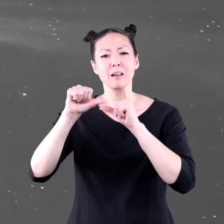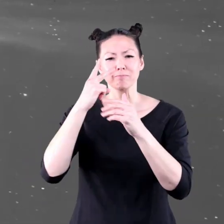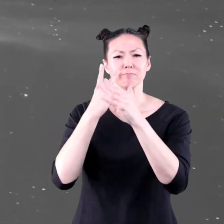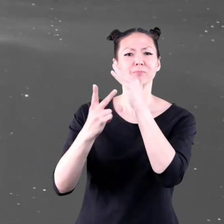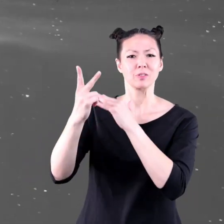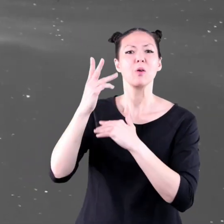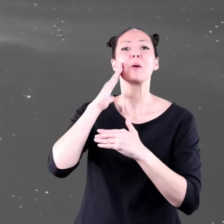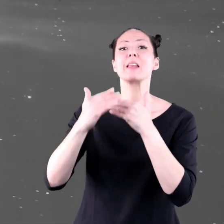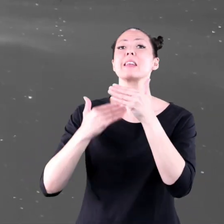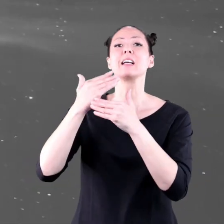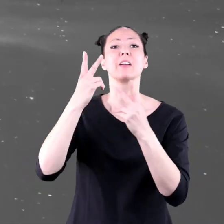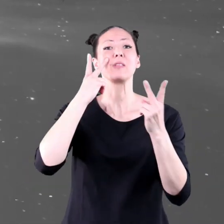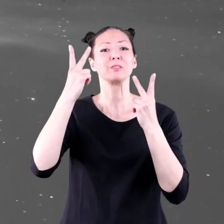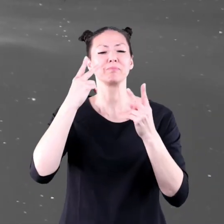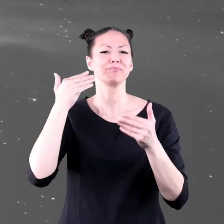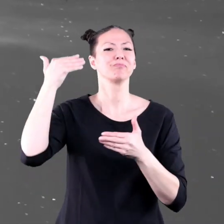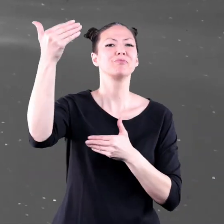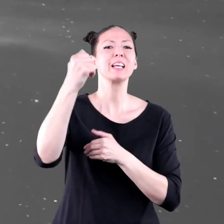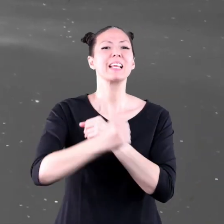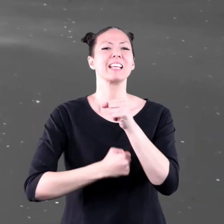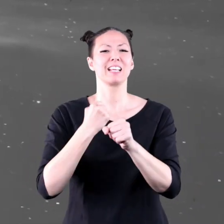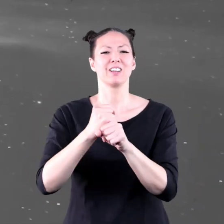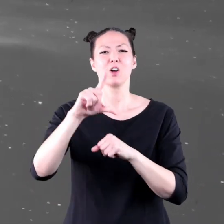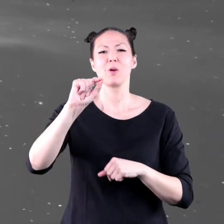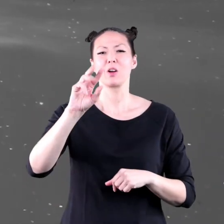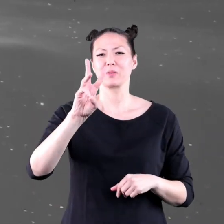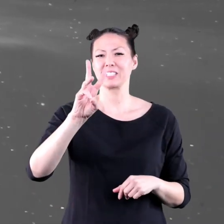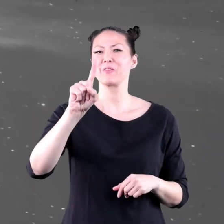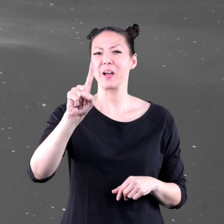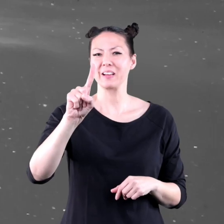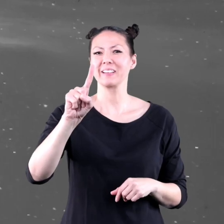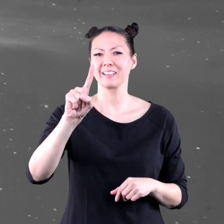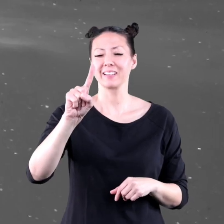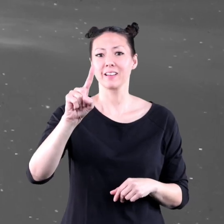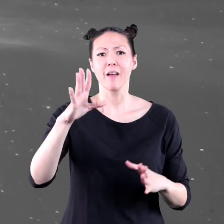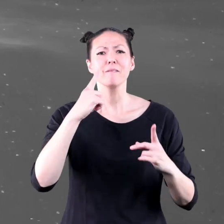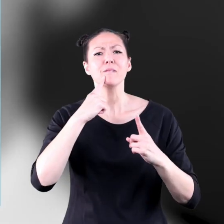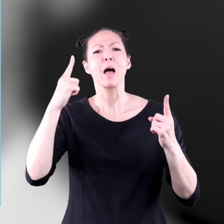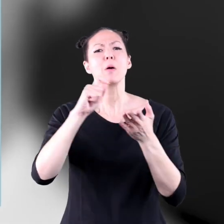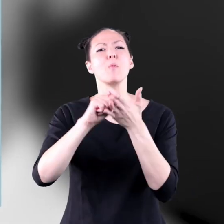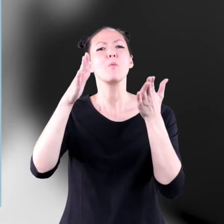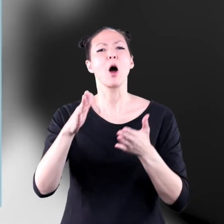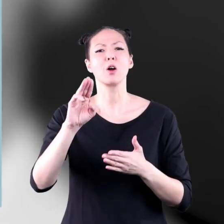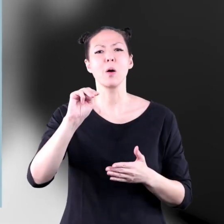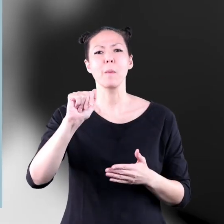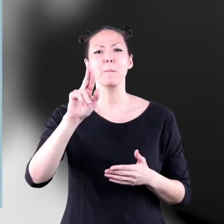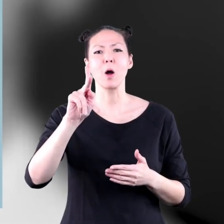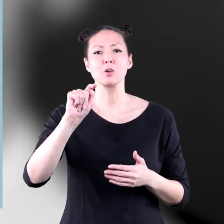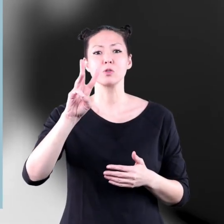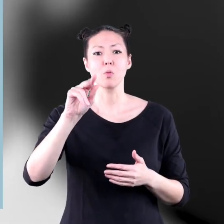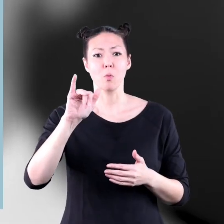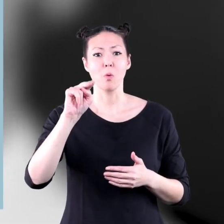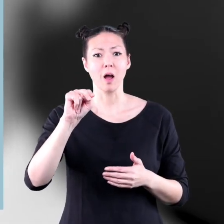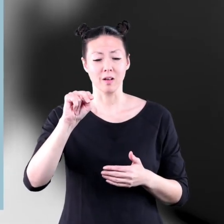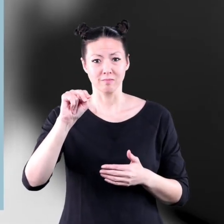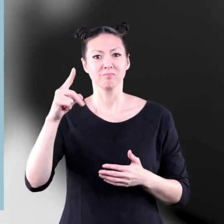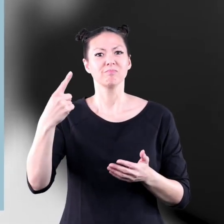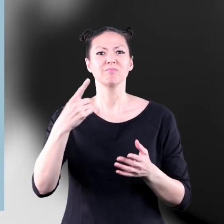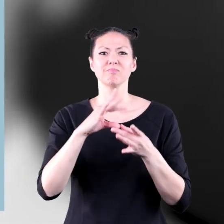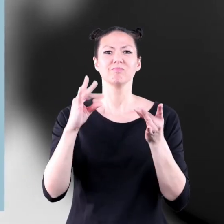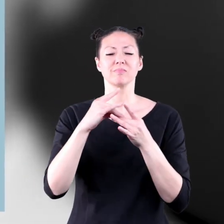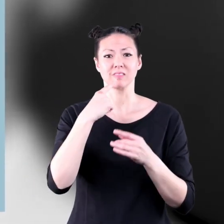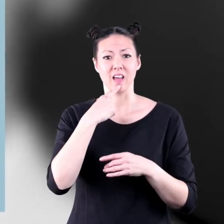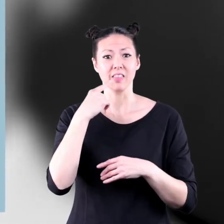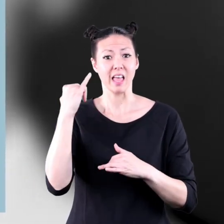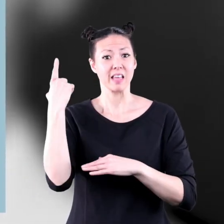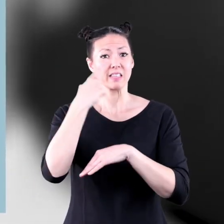predict that it will next be visible in the year 2061. Famous writer Mark Twain once said that